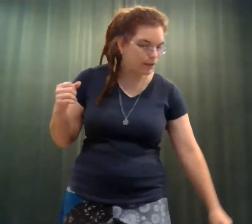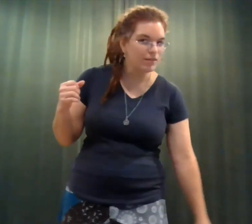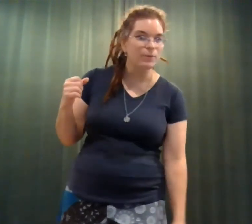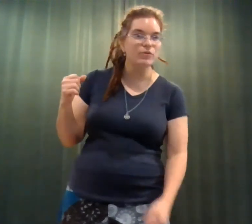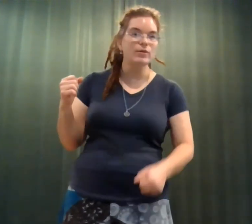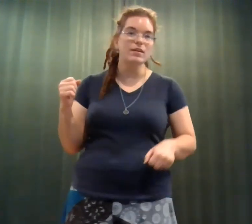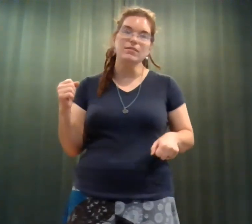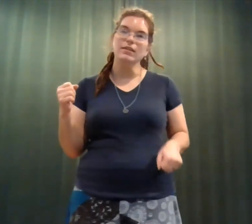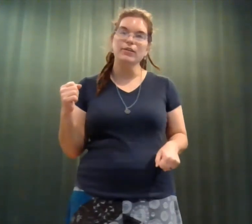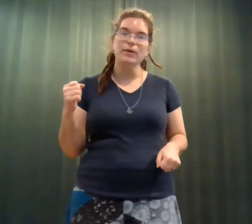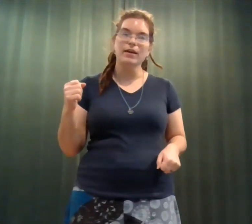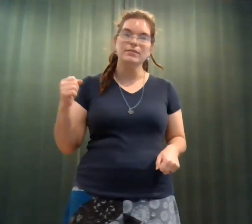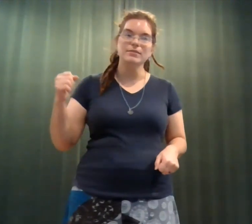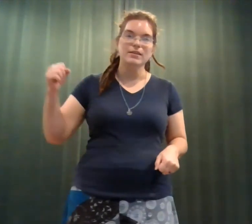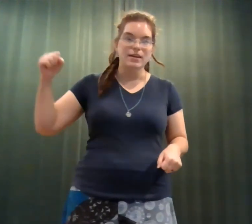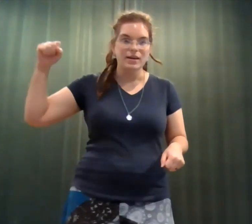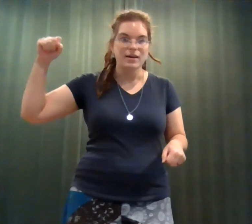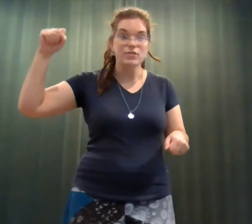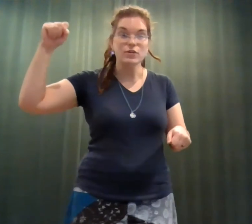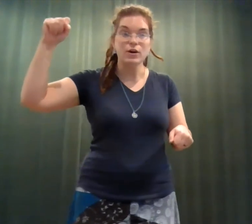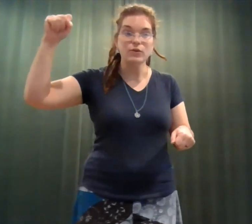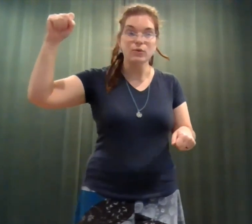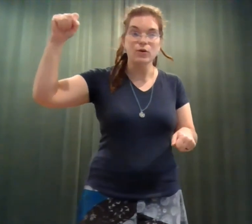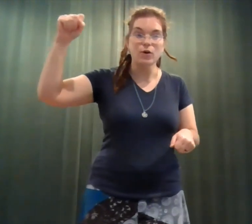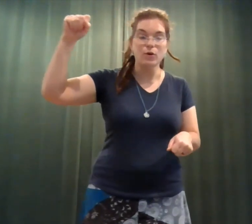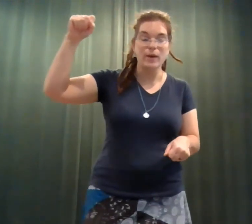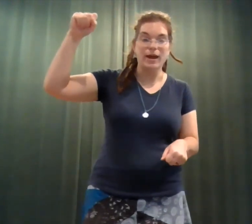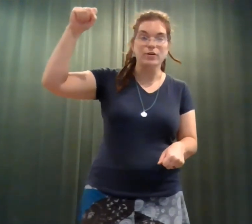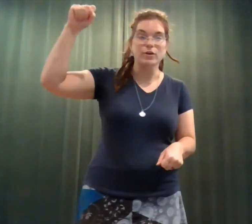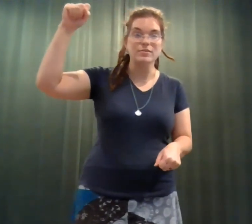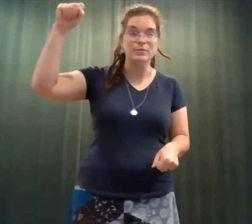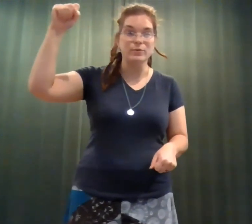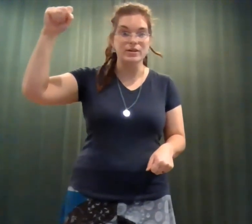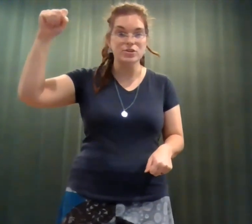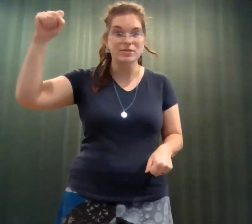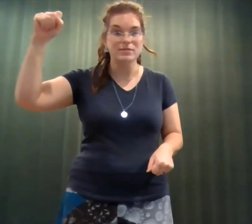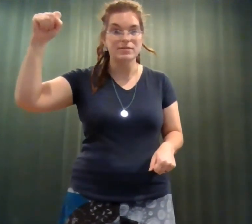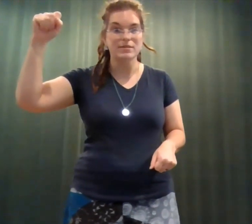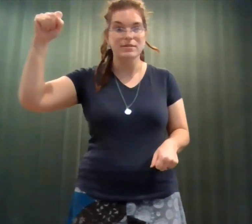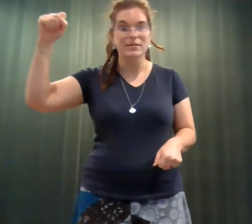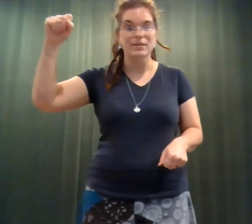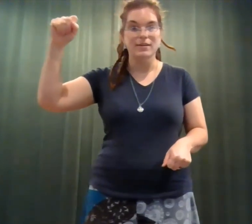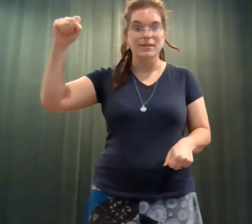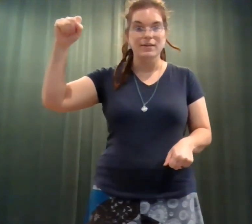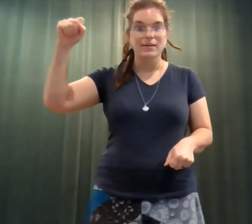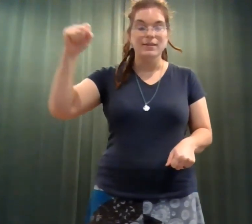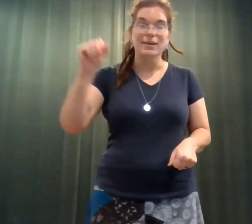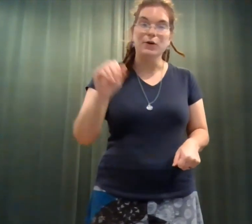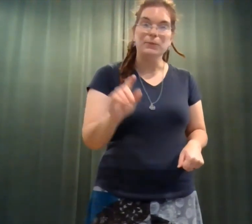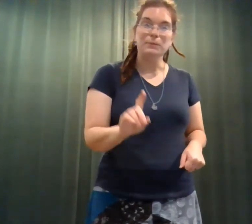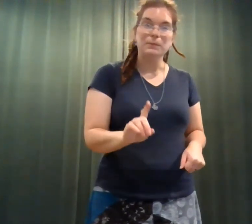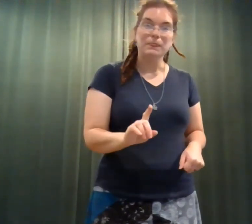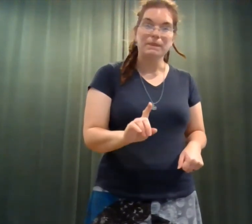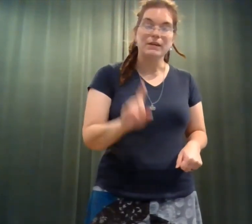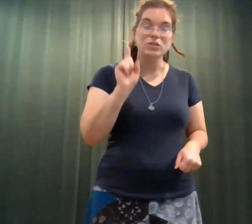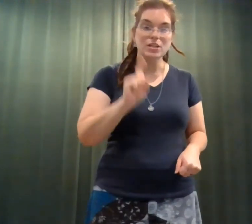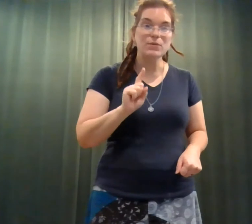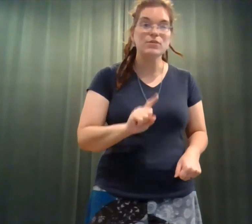picked up her suitcase in the other hand and started her way across the bridge. Now, she was